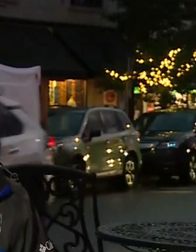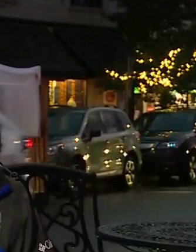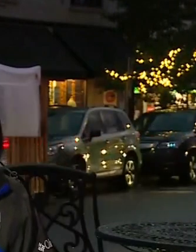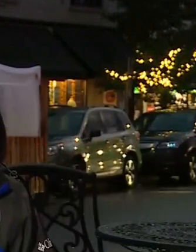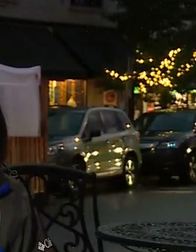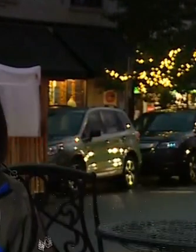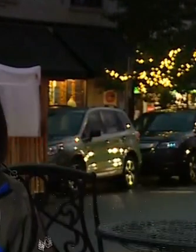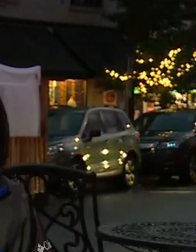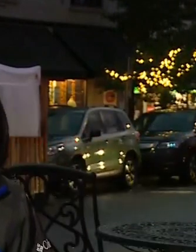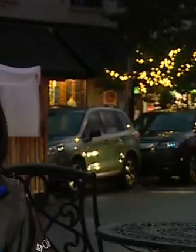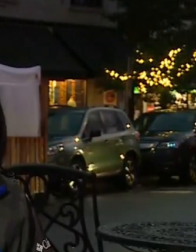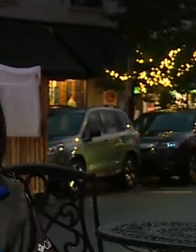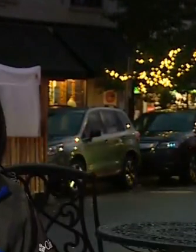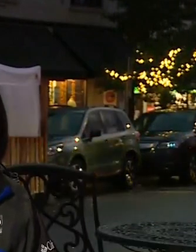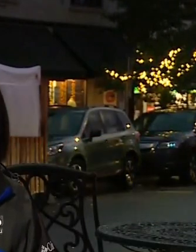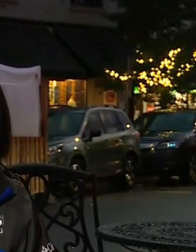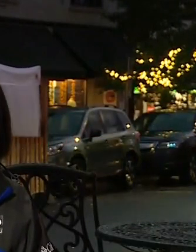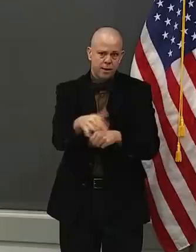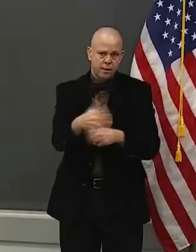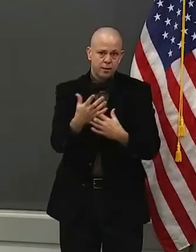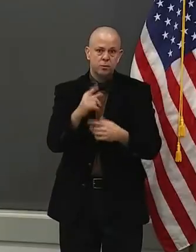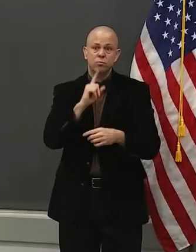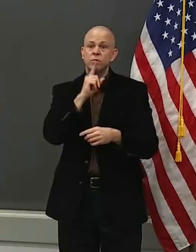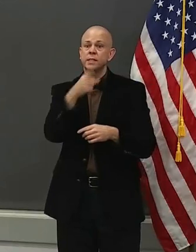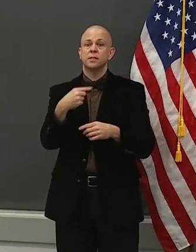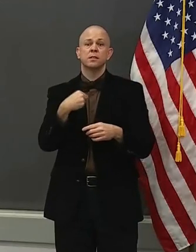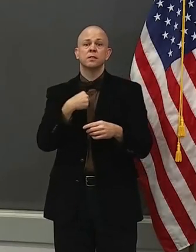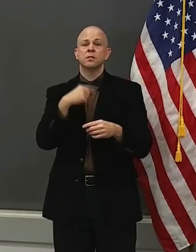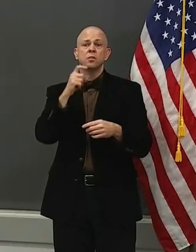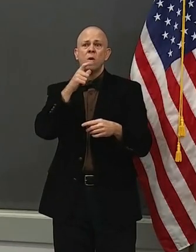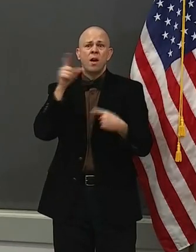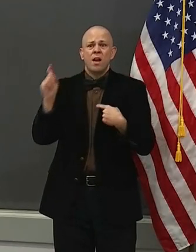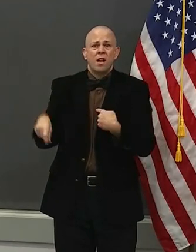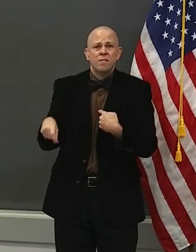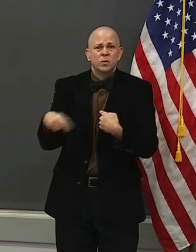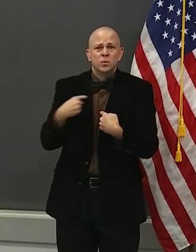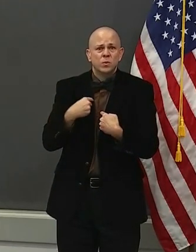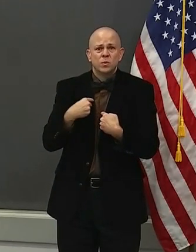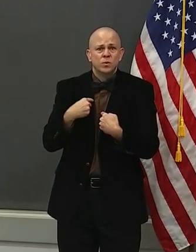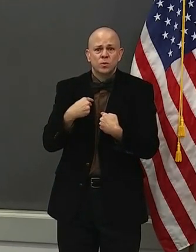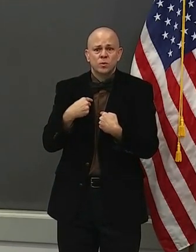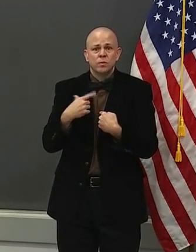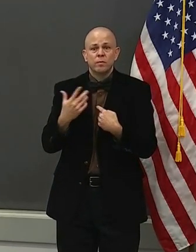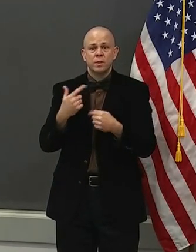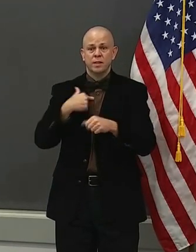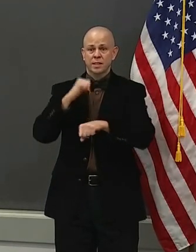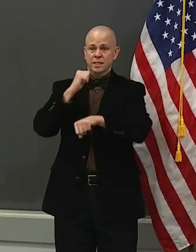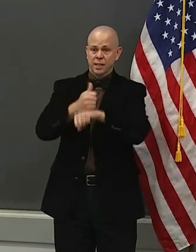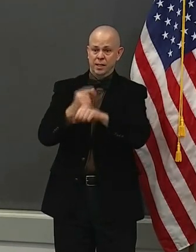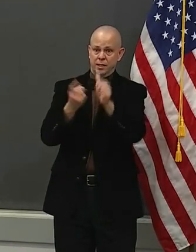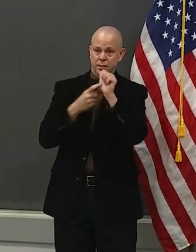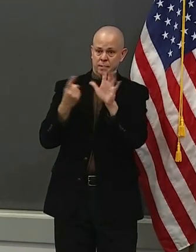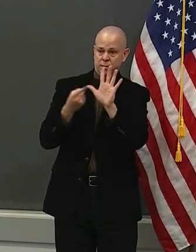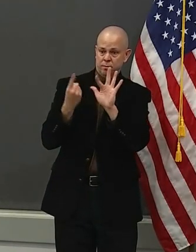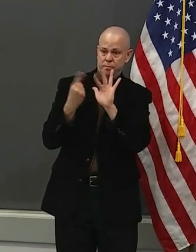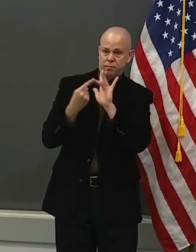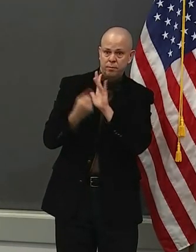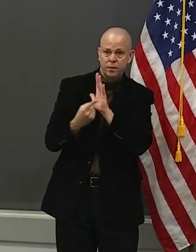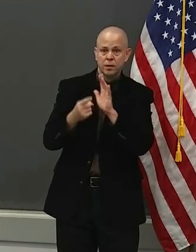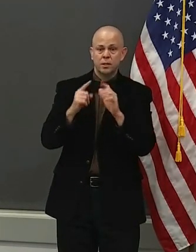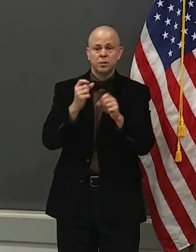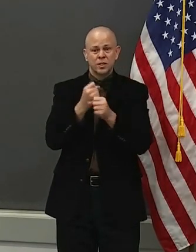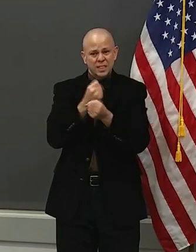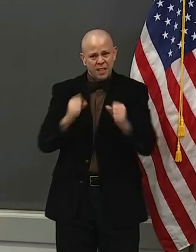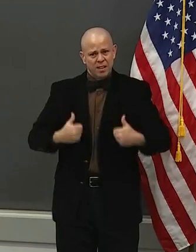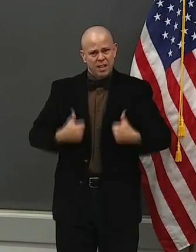counties may be added as well. These measures are put in place place to save lives and protect